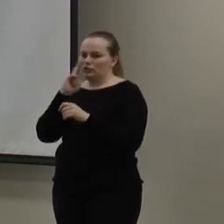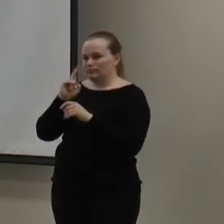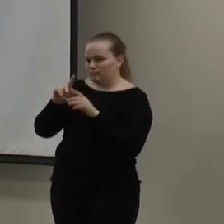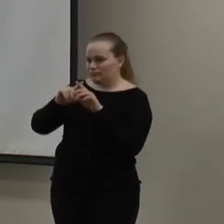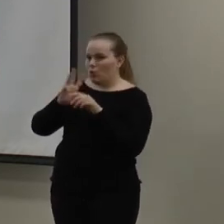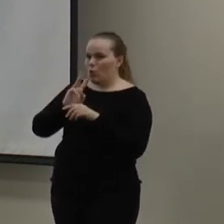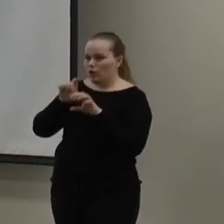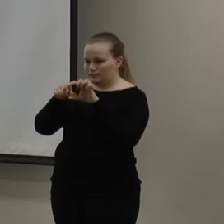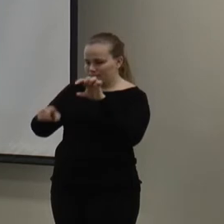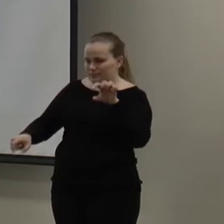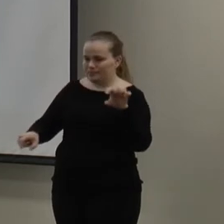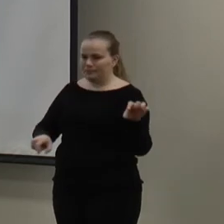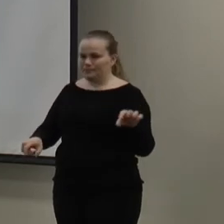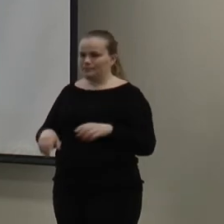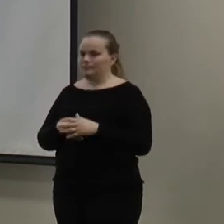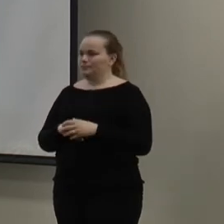water leaks.